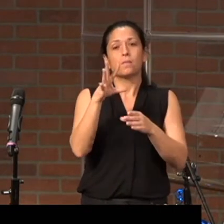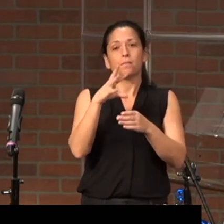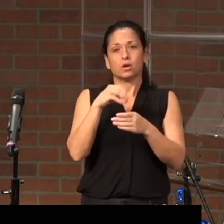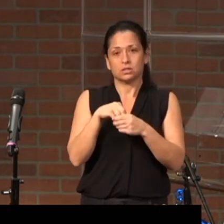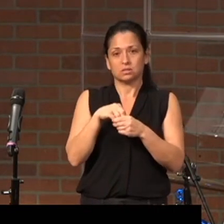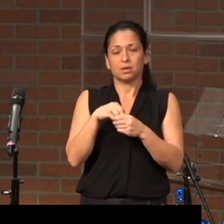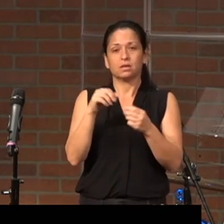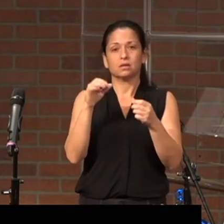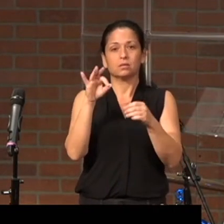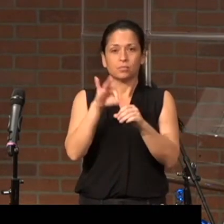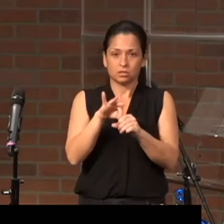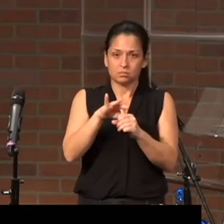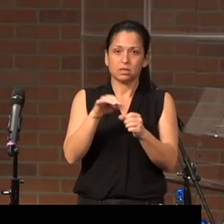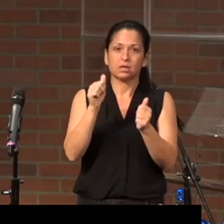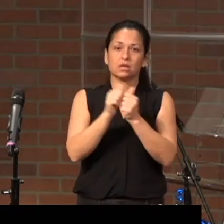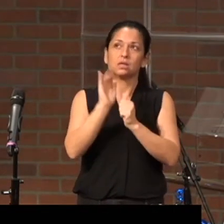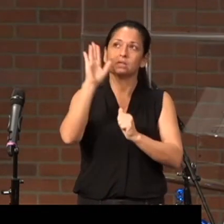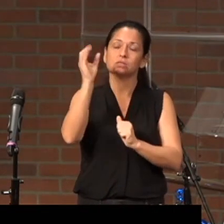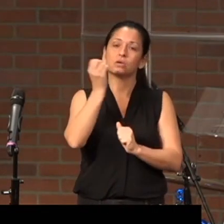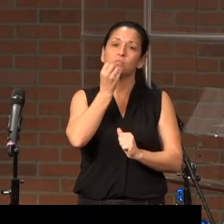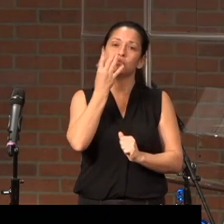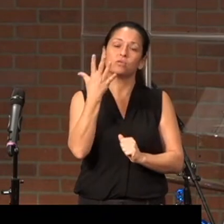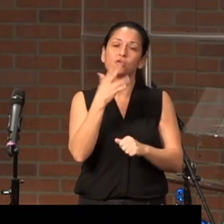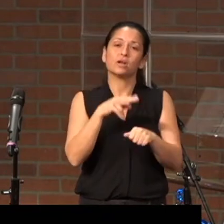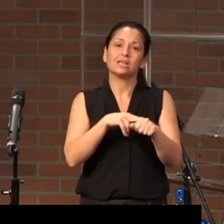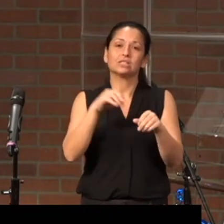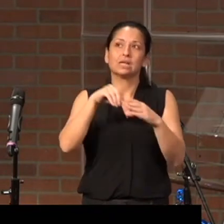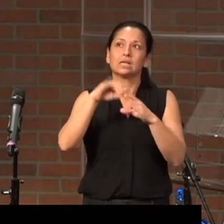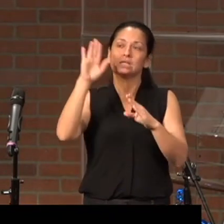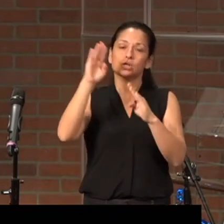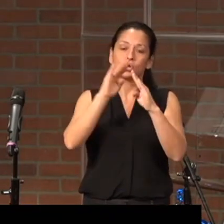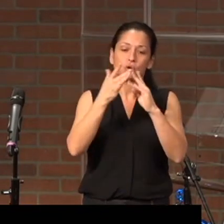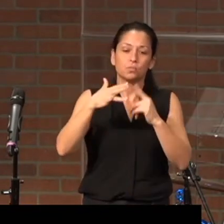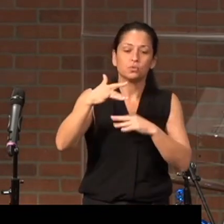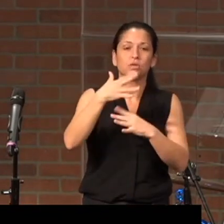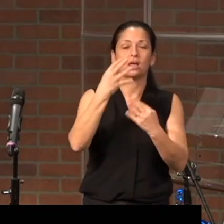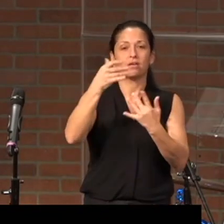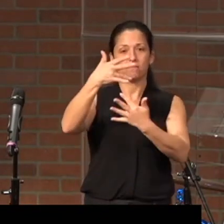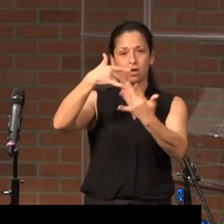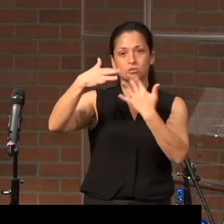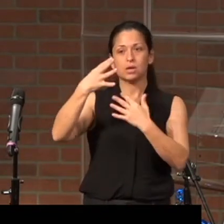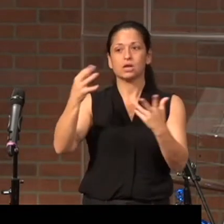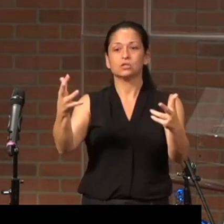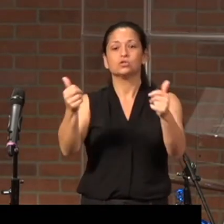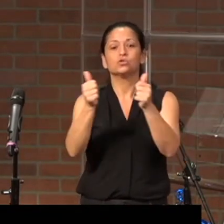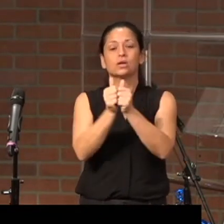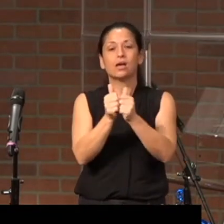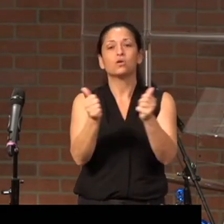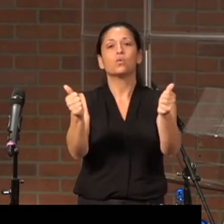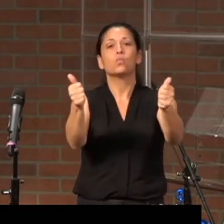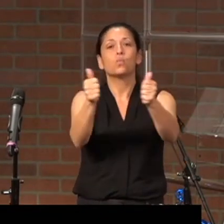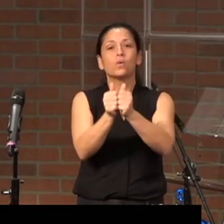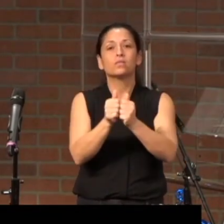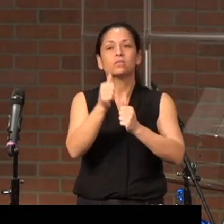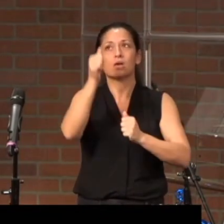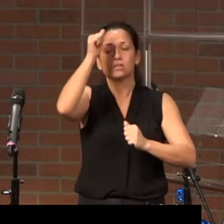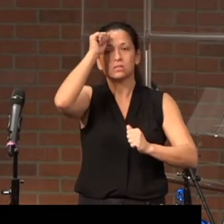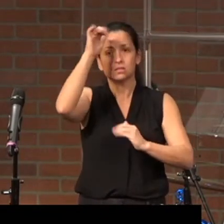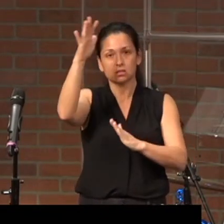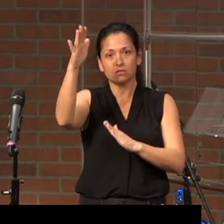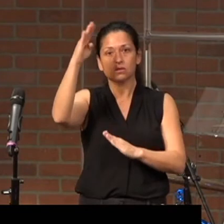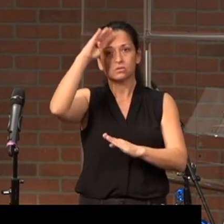That you may be in community and in fellowship and in union with the Father,